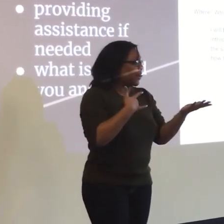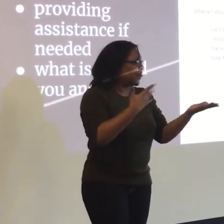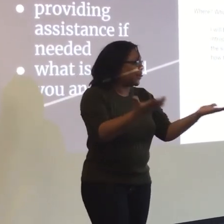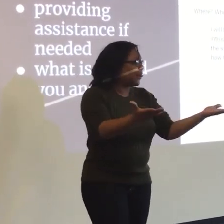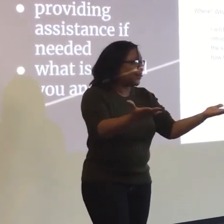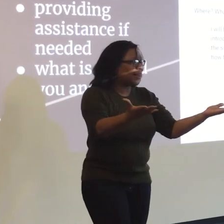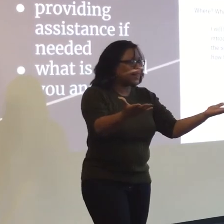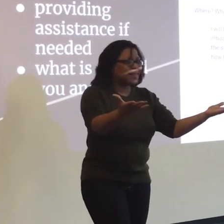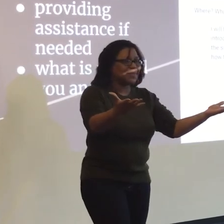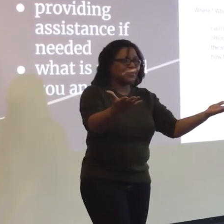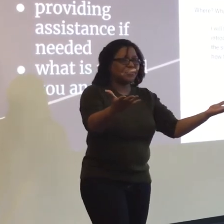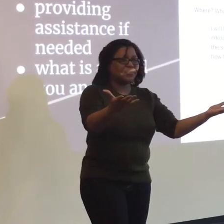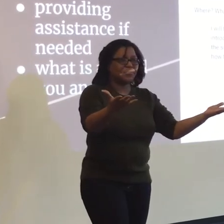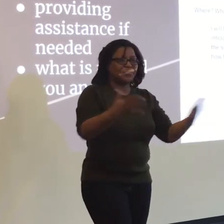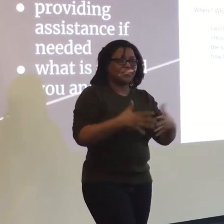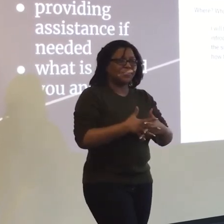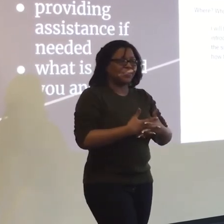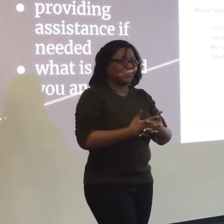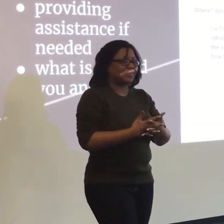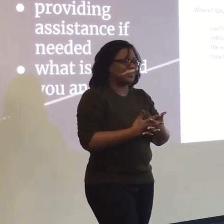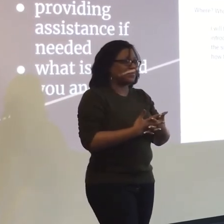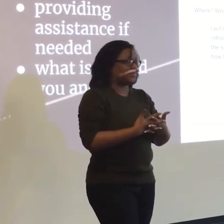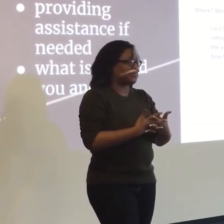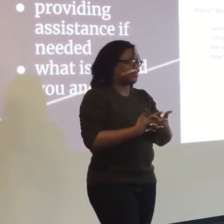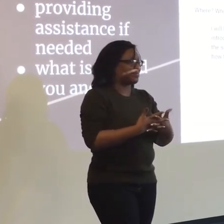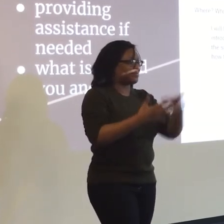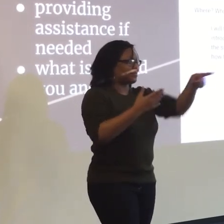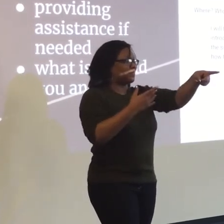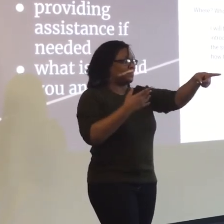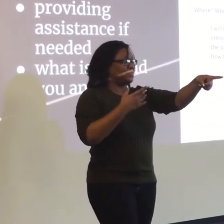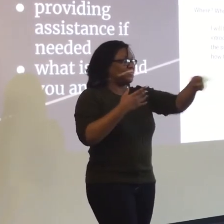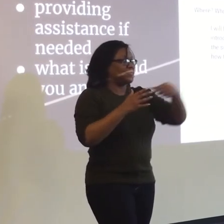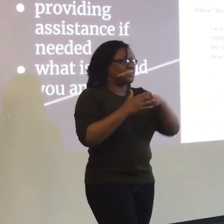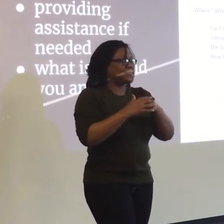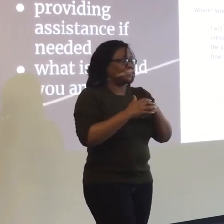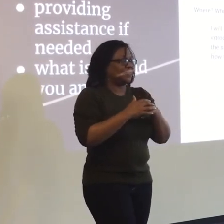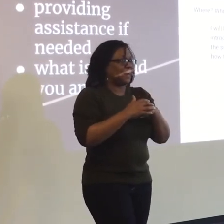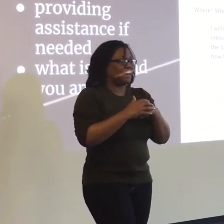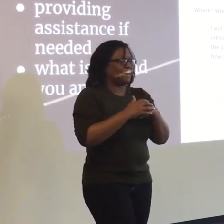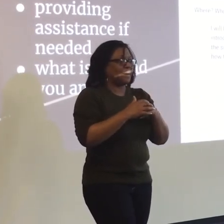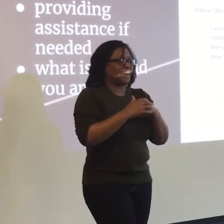How'd you feel? Let's get a few points here. I, um,